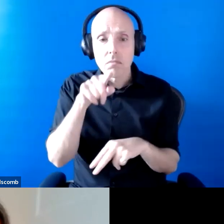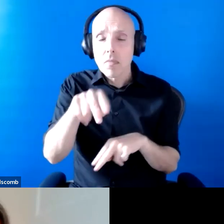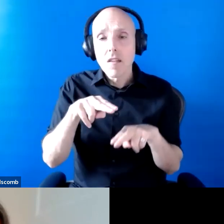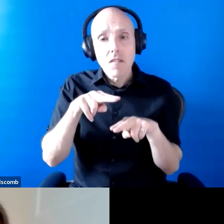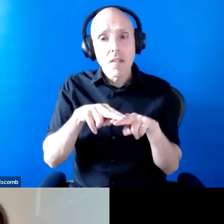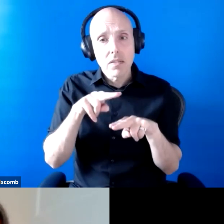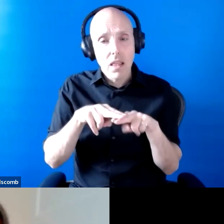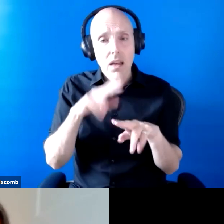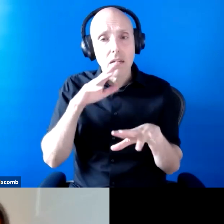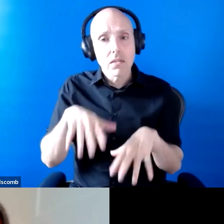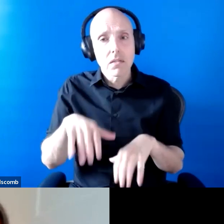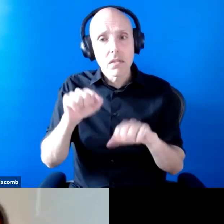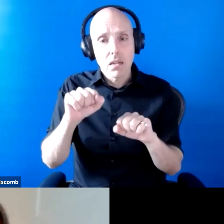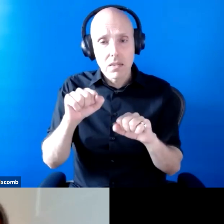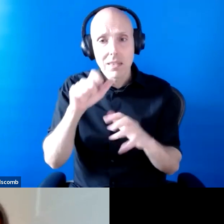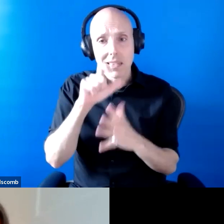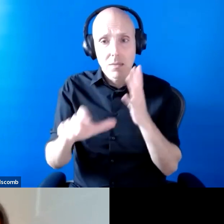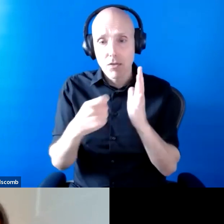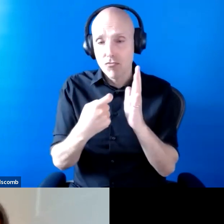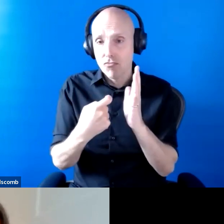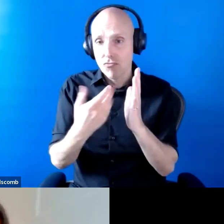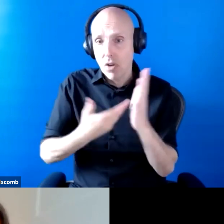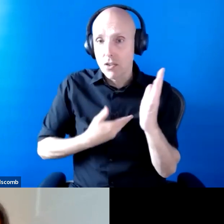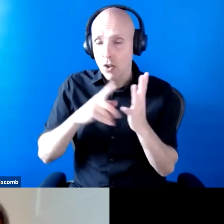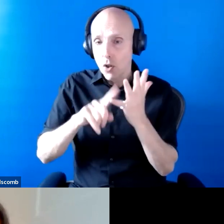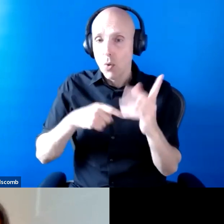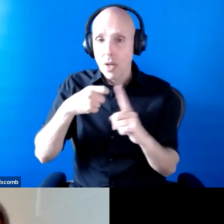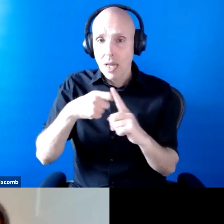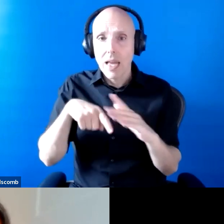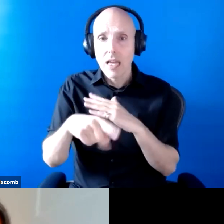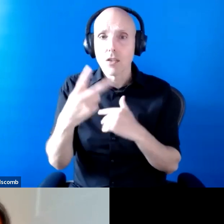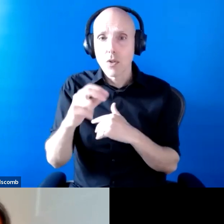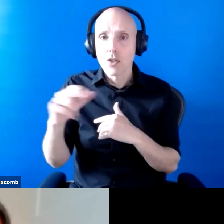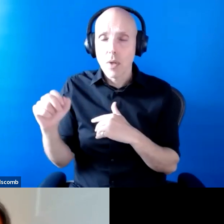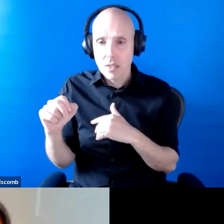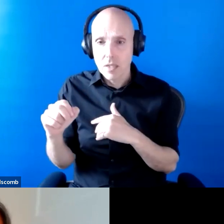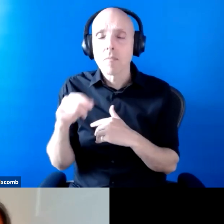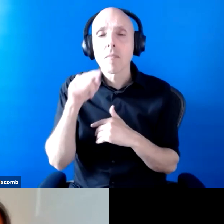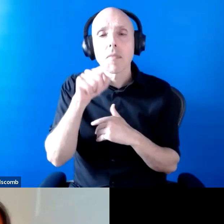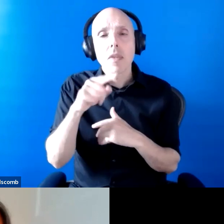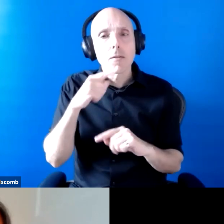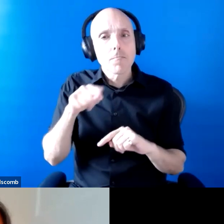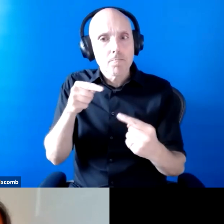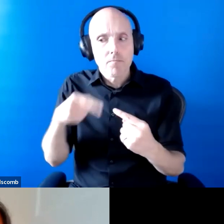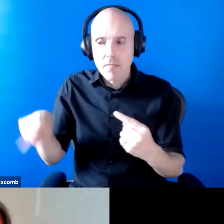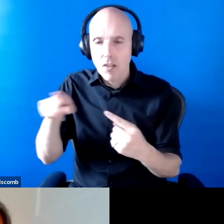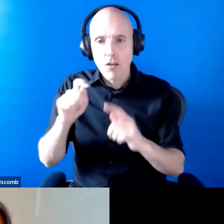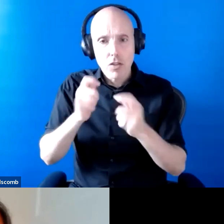January 2020 and has sought to challenge the unequal treatment of disabled people during the coronavirus crisis. Fazile